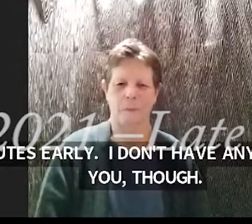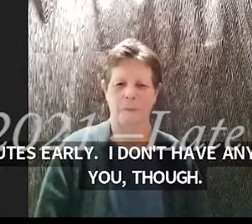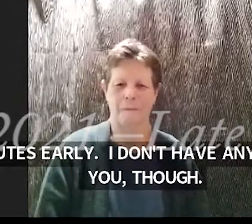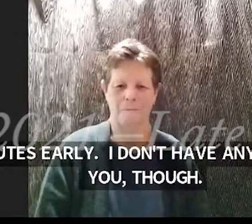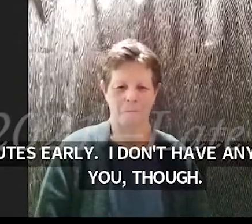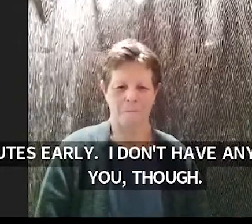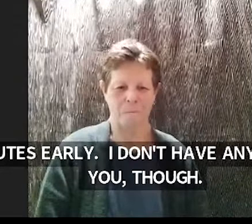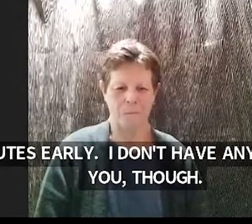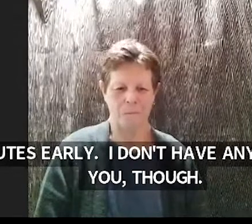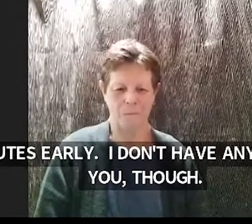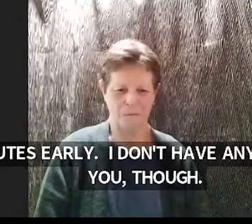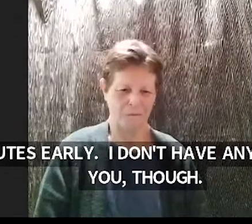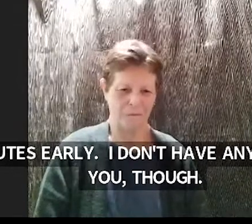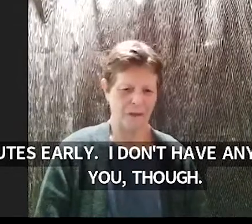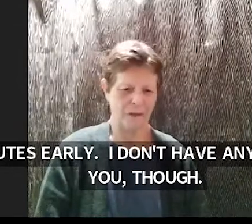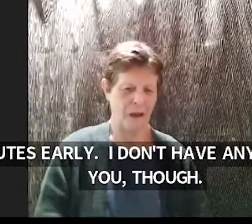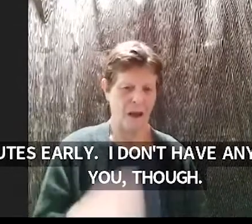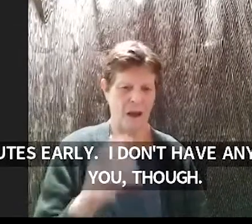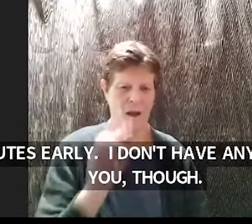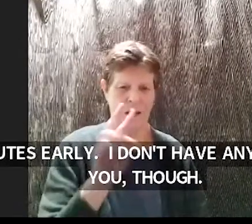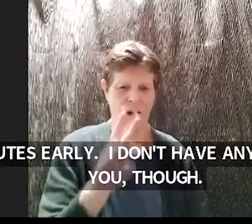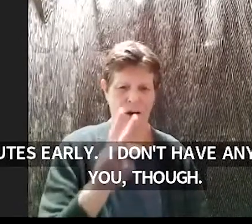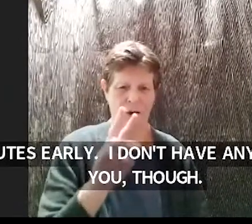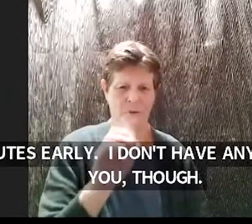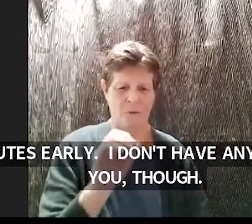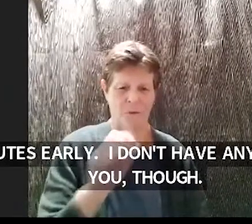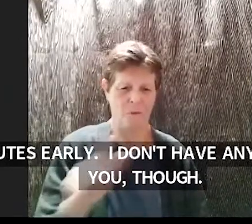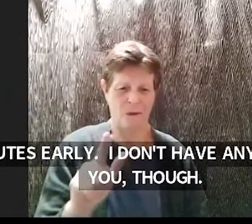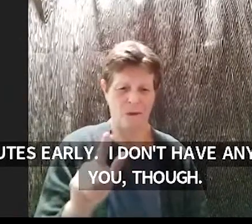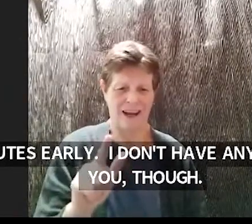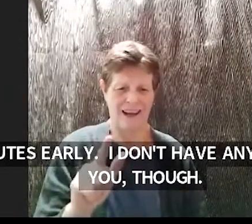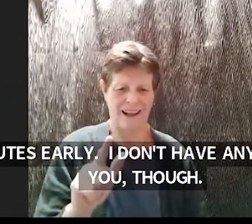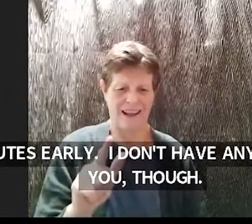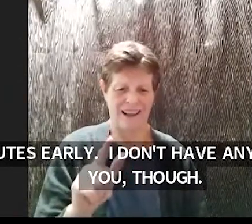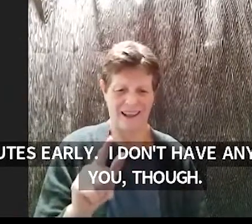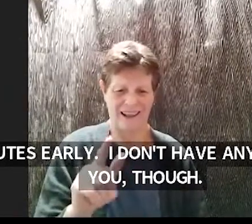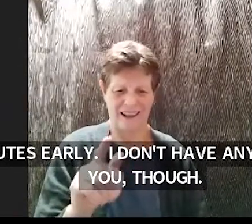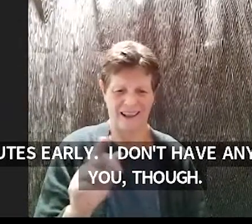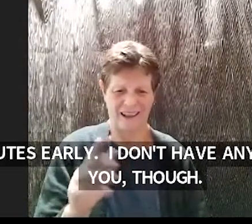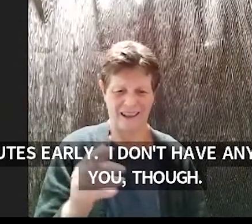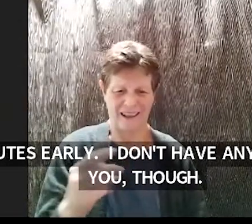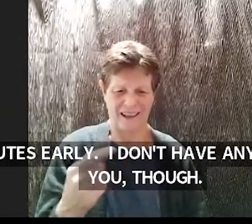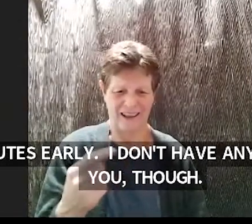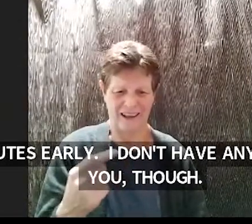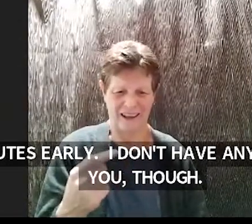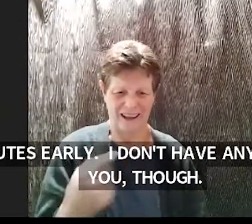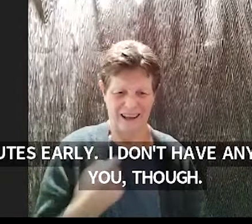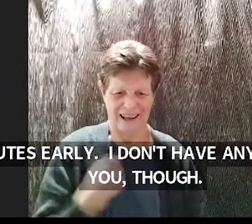well i am just all the way out of the loop about all of the times back here